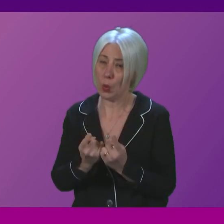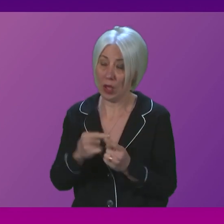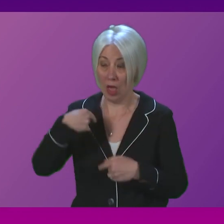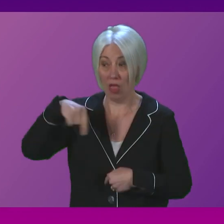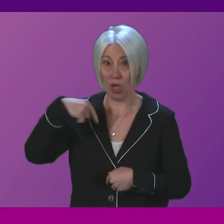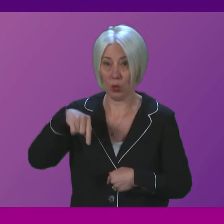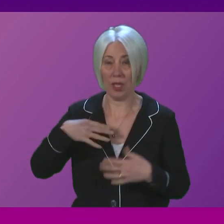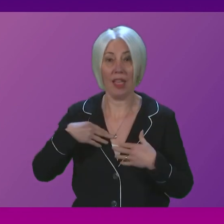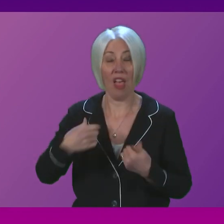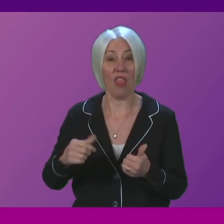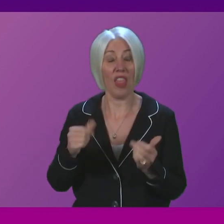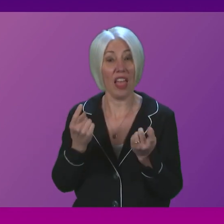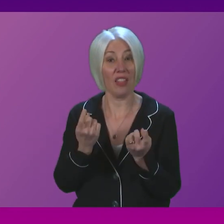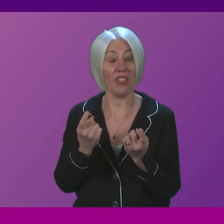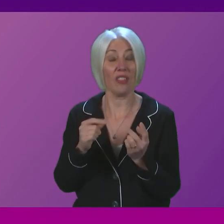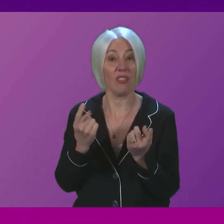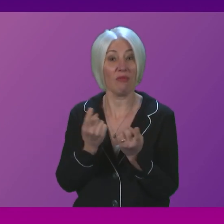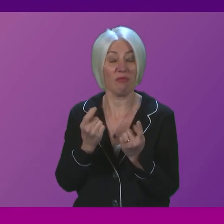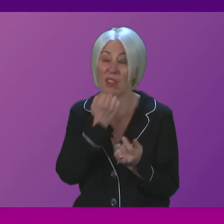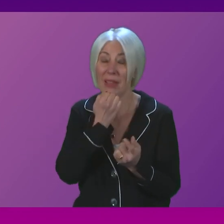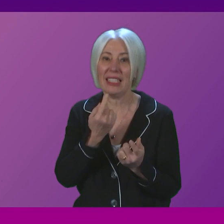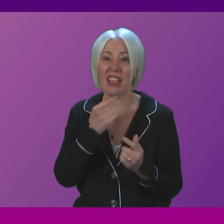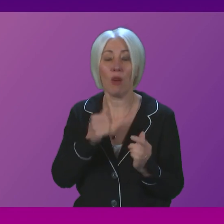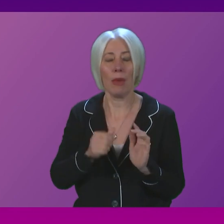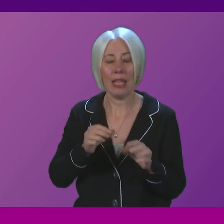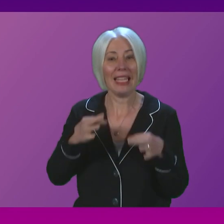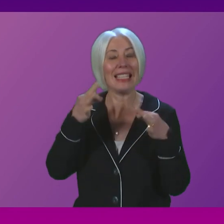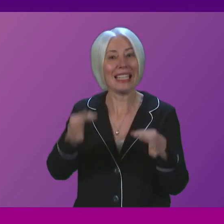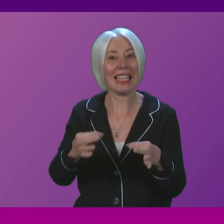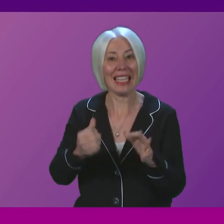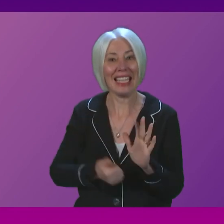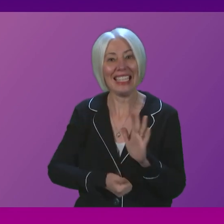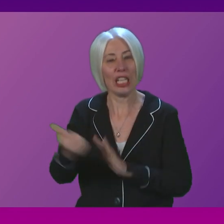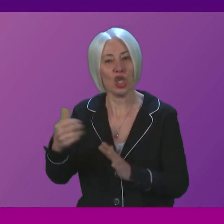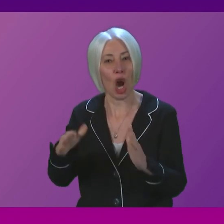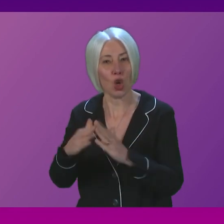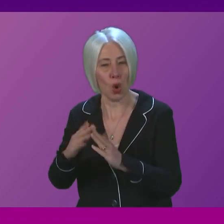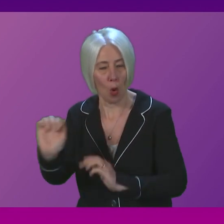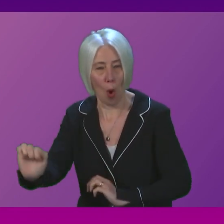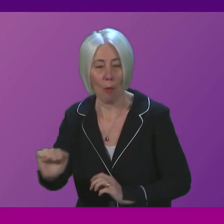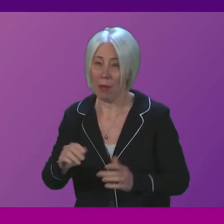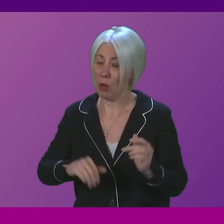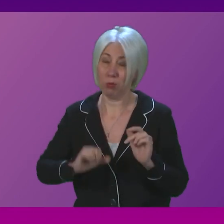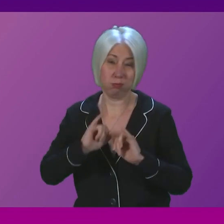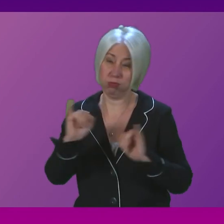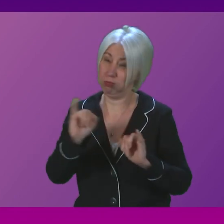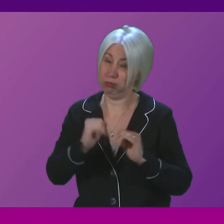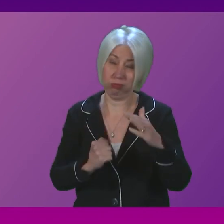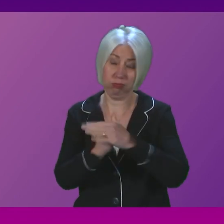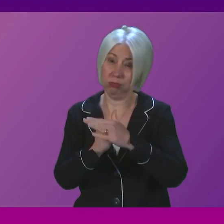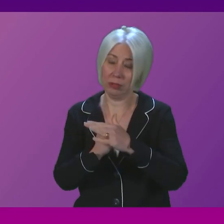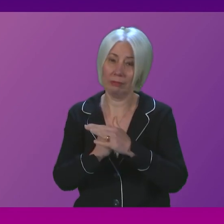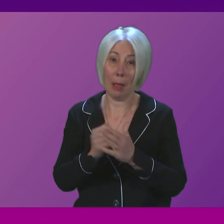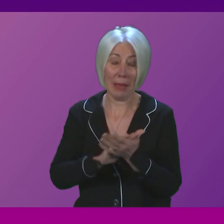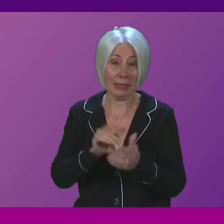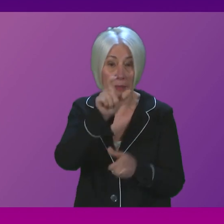figures showed that delayed discharge in our NHS has reached its worst ever levels. That means patients